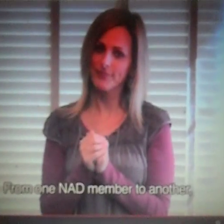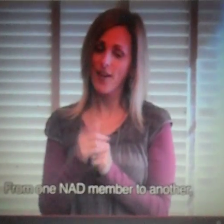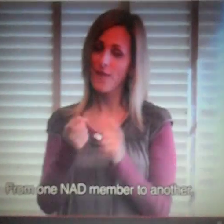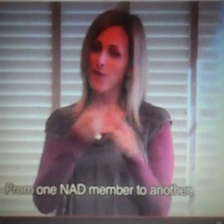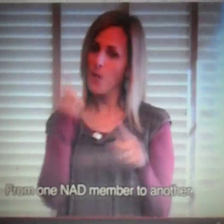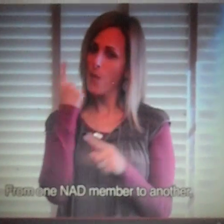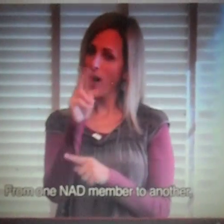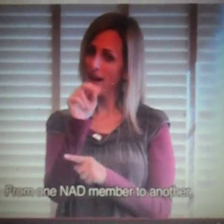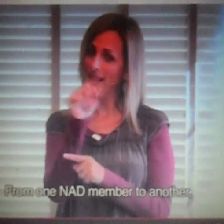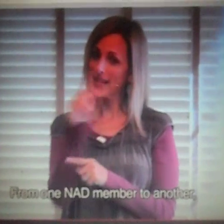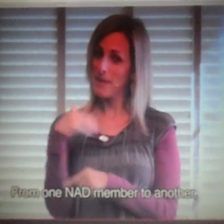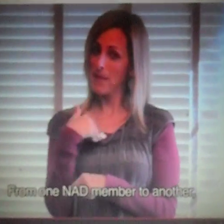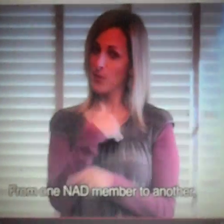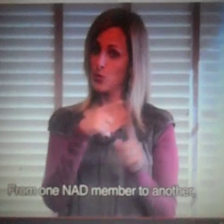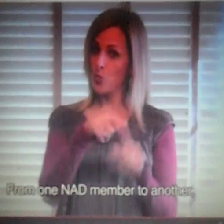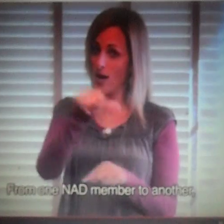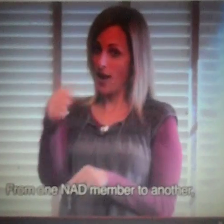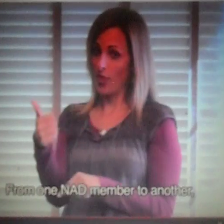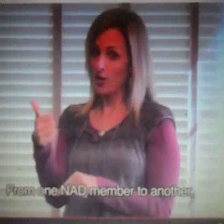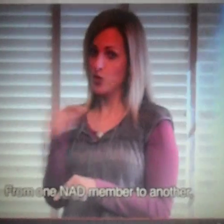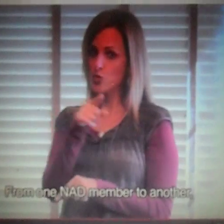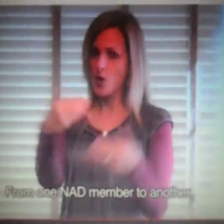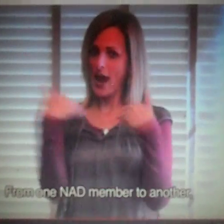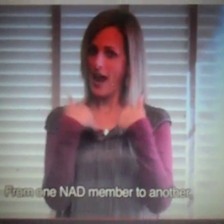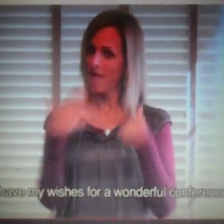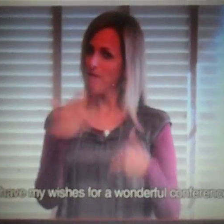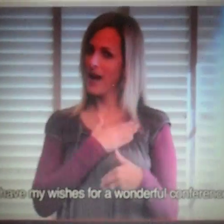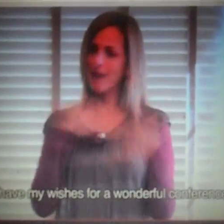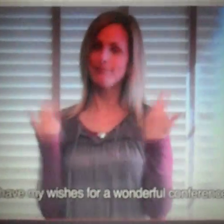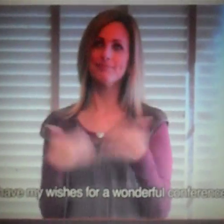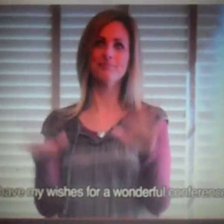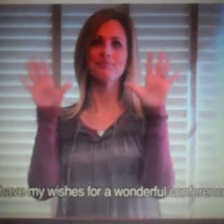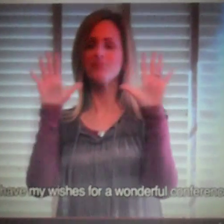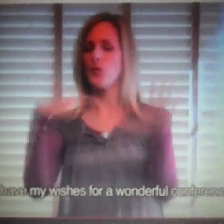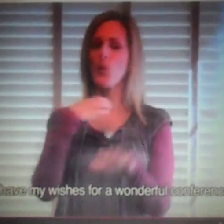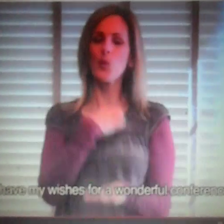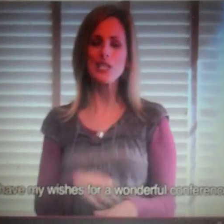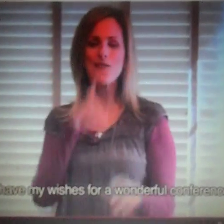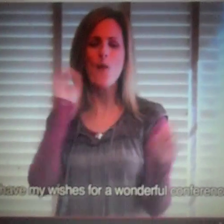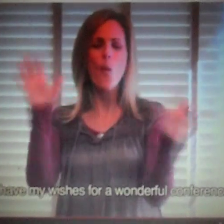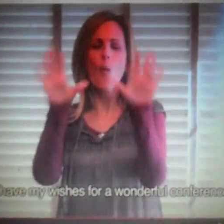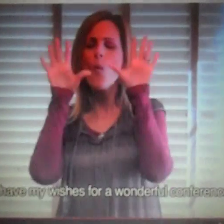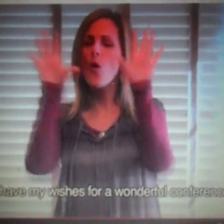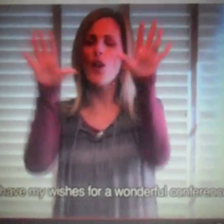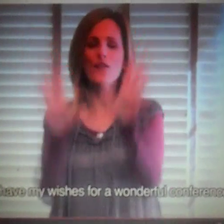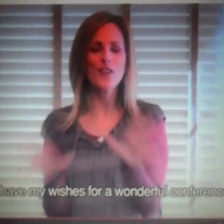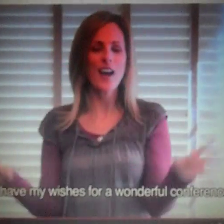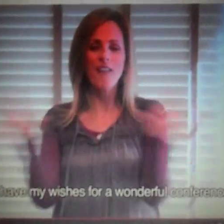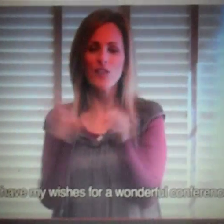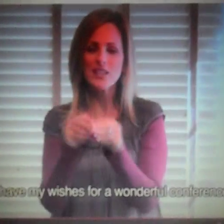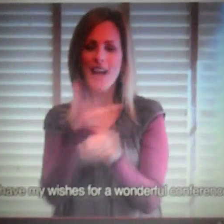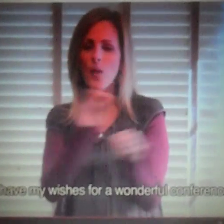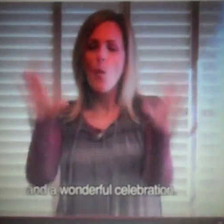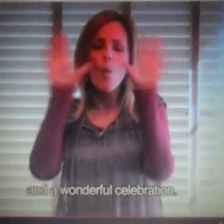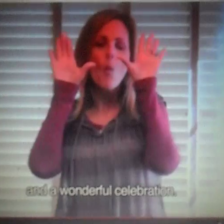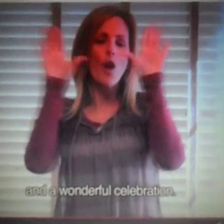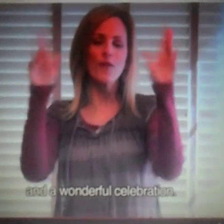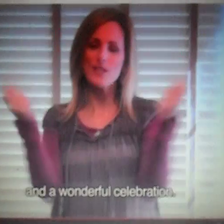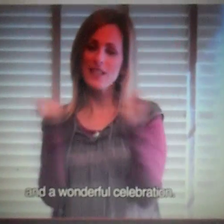From one NAD member to another, you have my wishes for a wonderful, wonderful conference and a